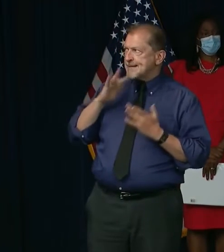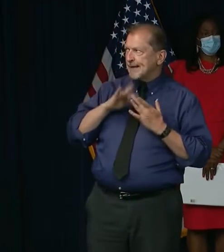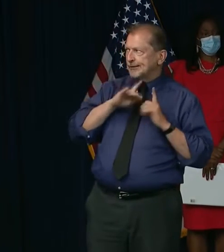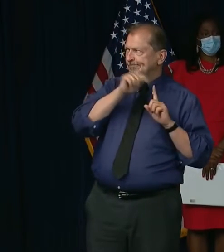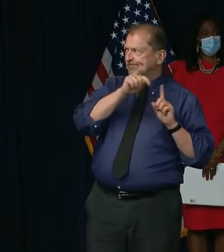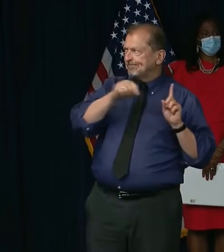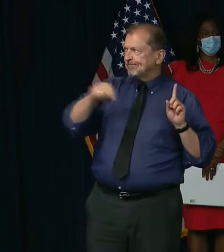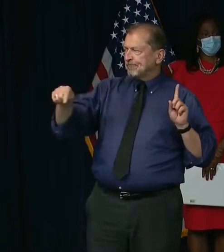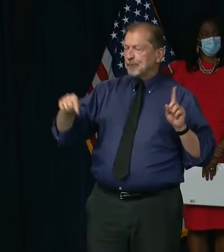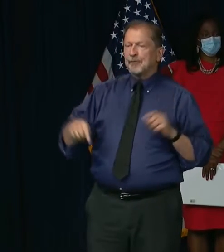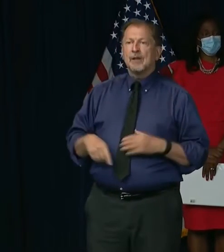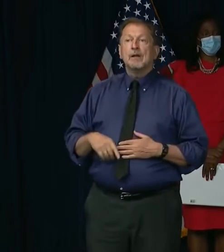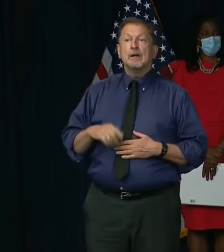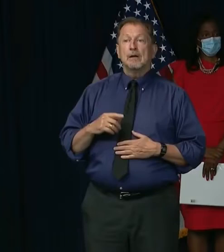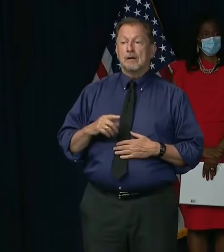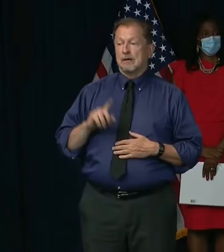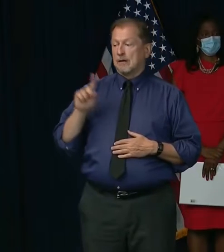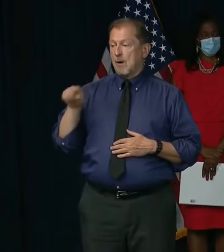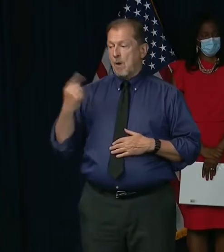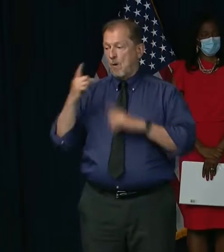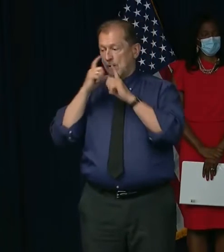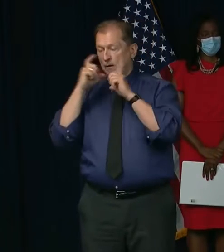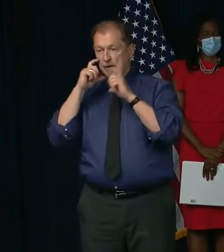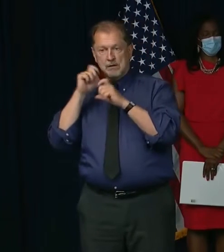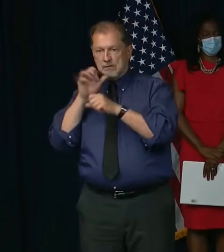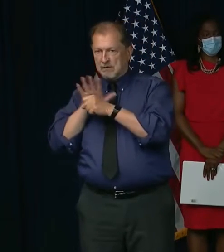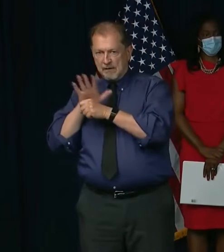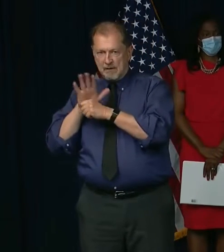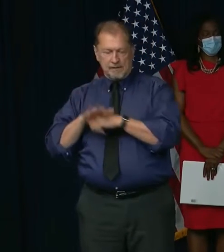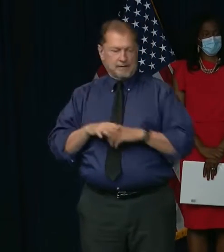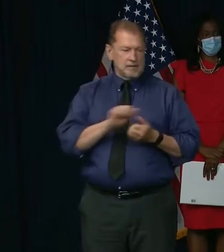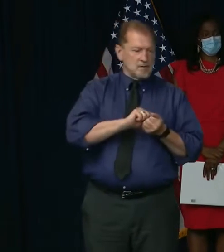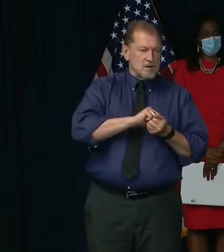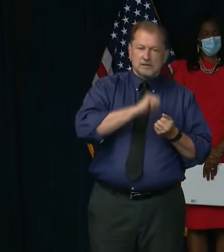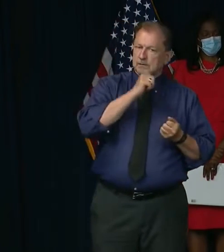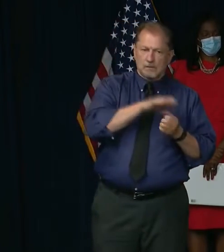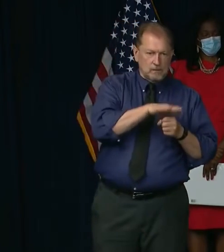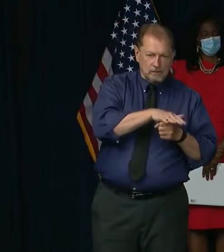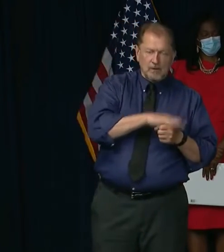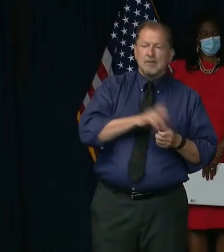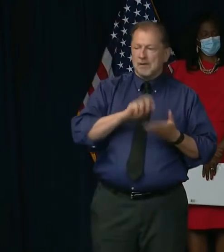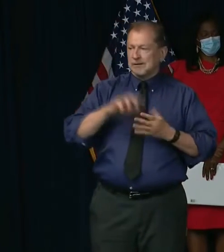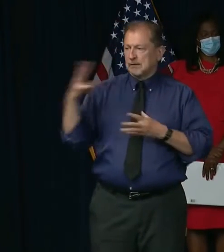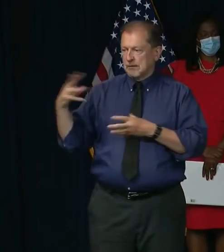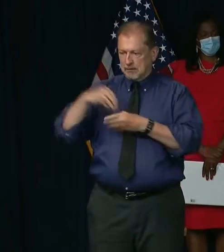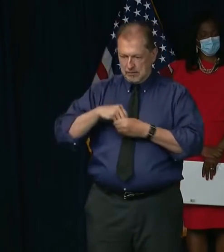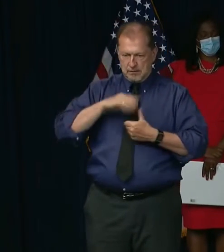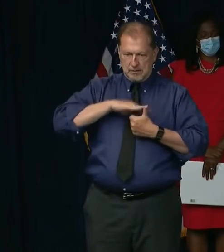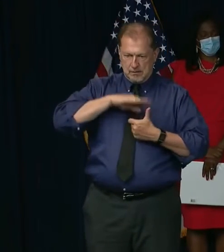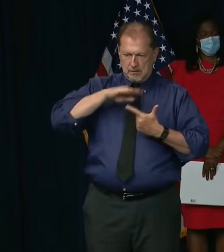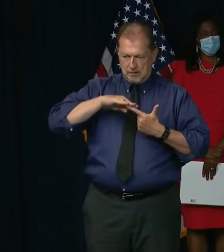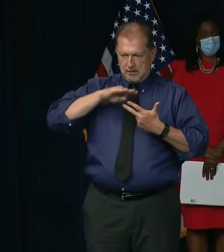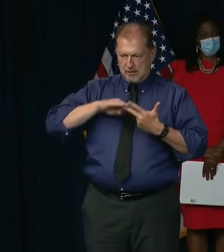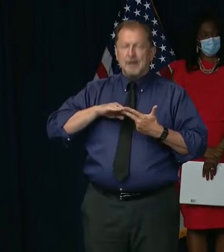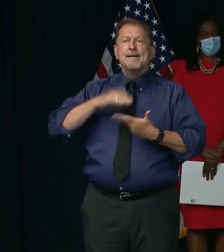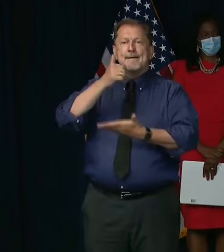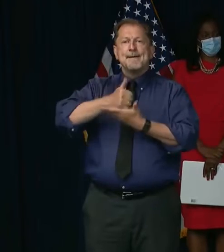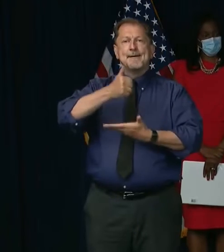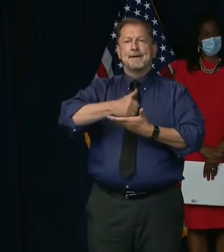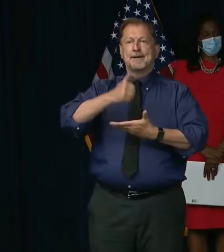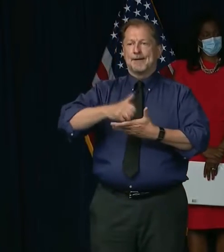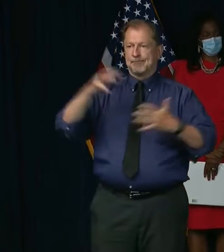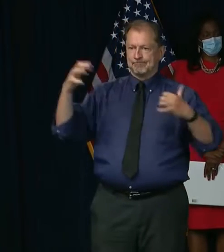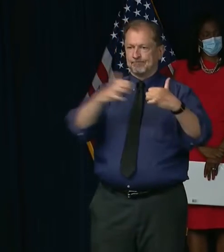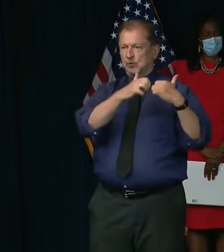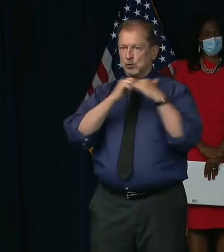or meant to be perfect on their own. And some are impractical in certain circumstances. But layered together, they